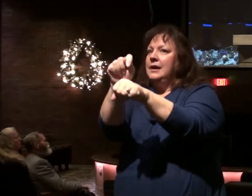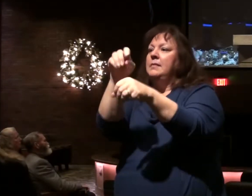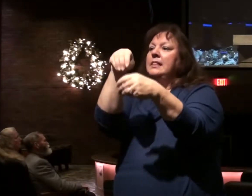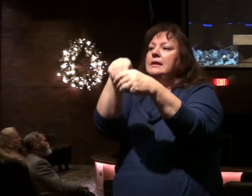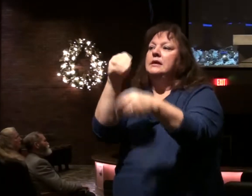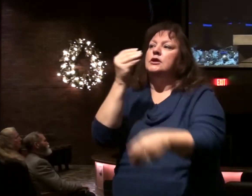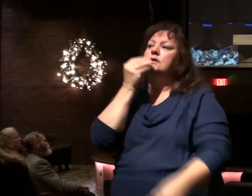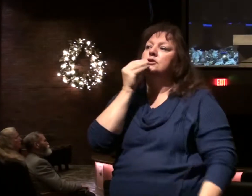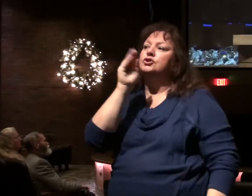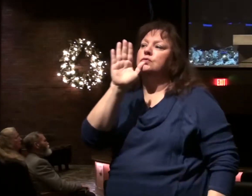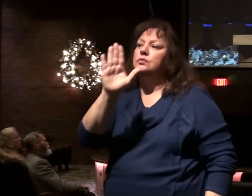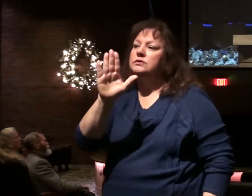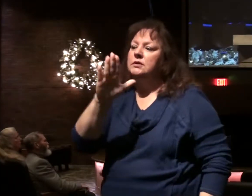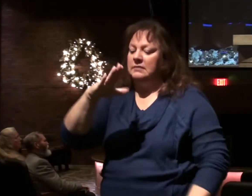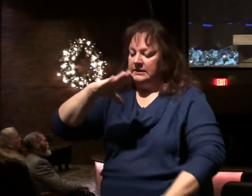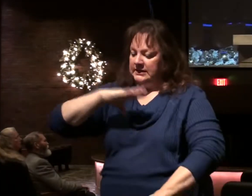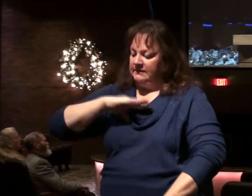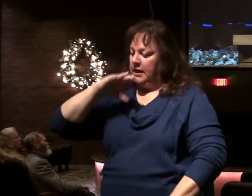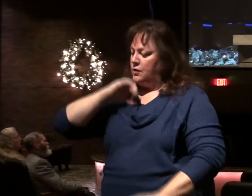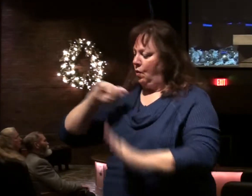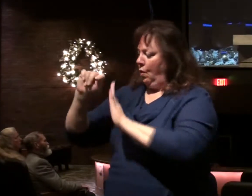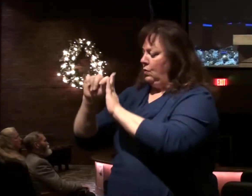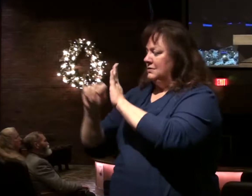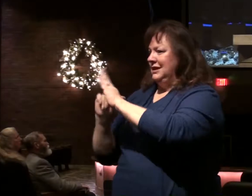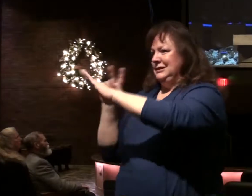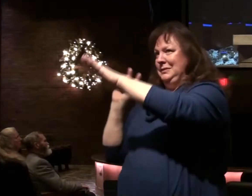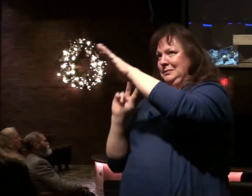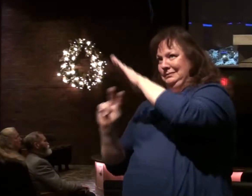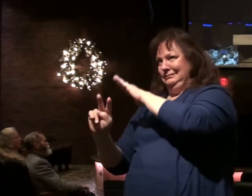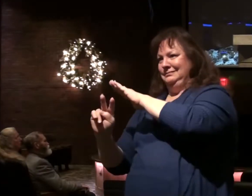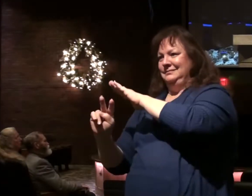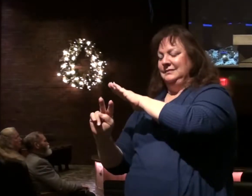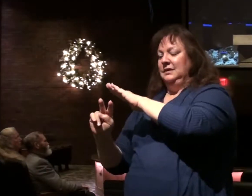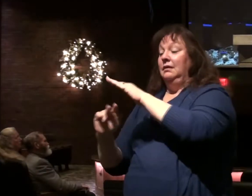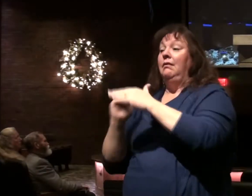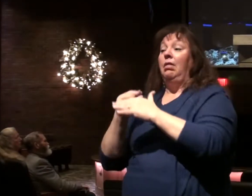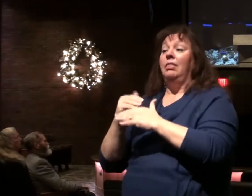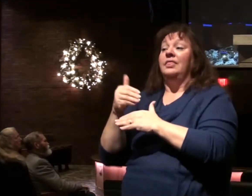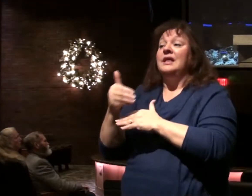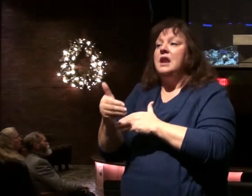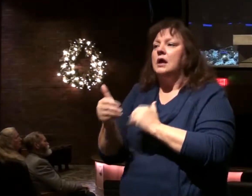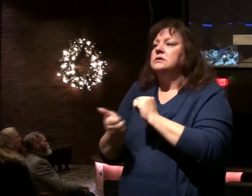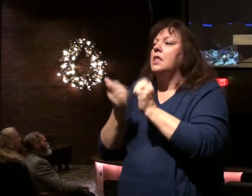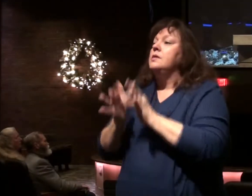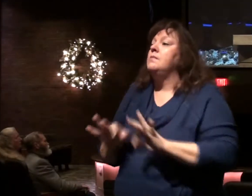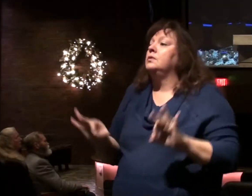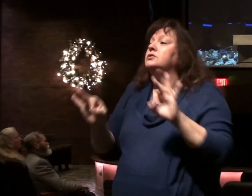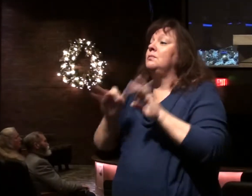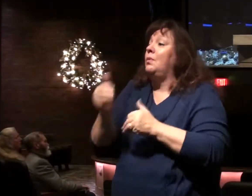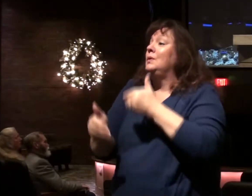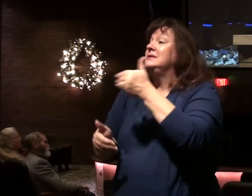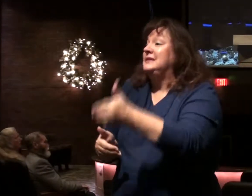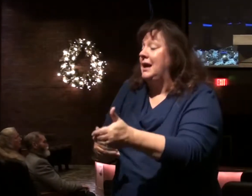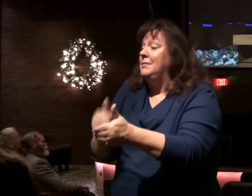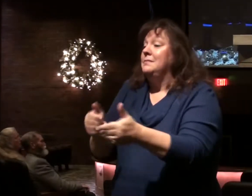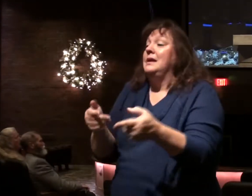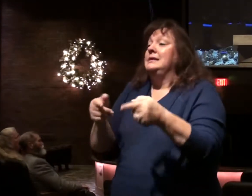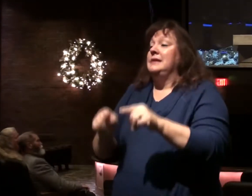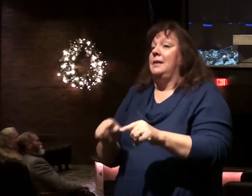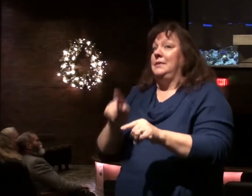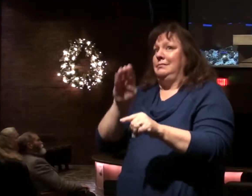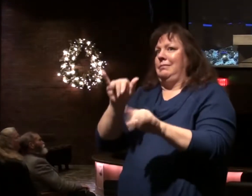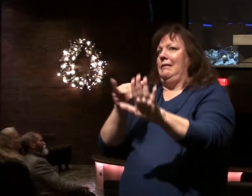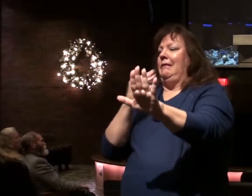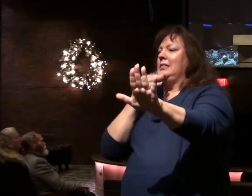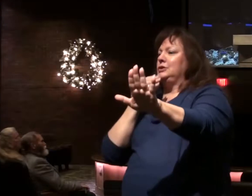Jerusalem. Fulfillment of Old Testament prophecies. The next step, the most important step, must be taken by the Jews.